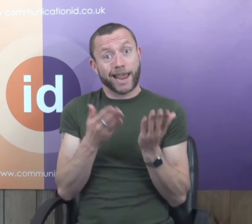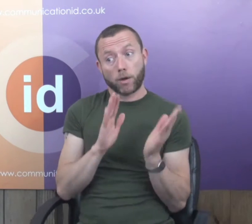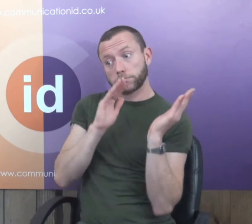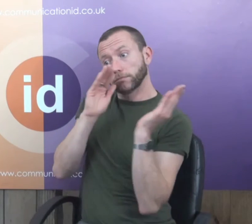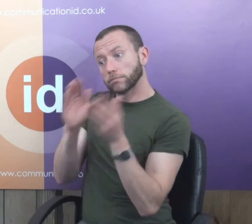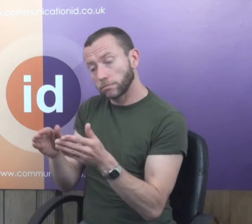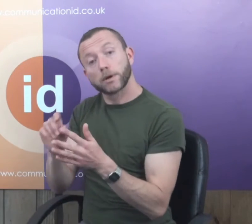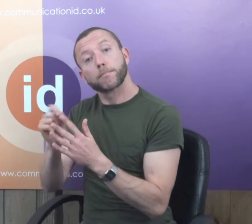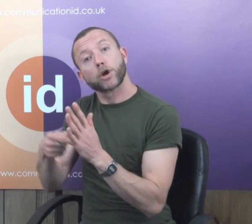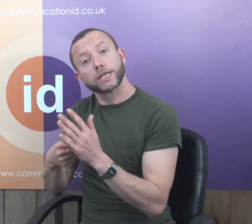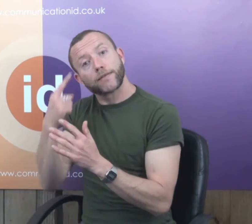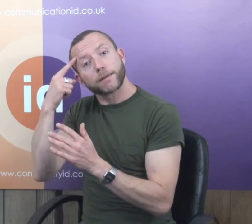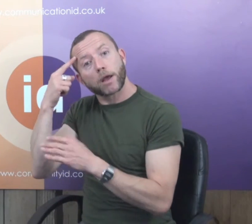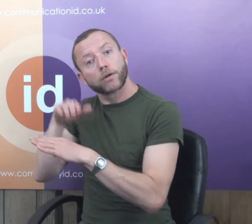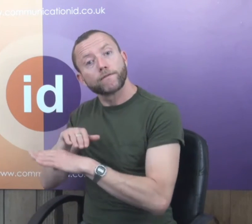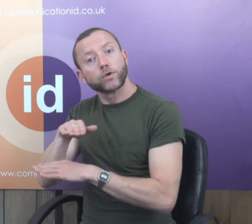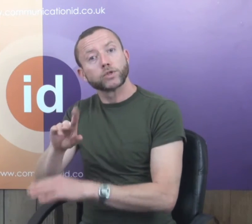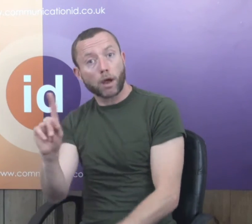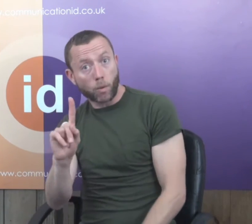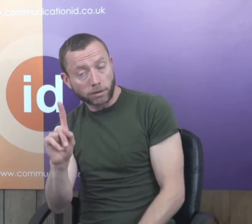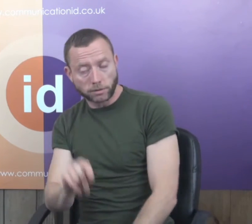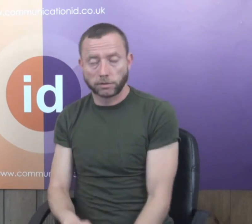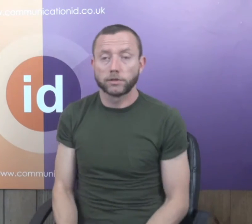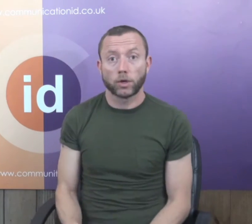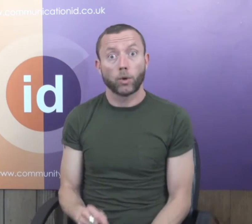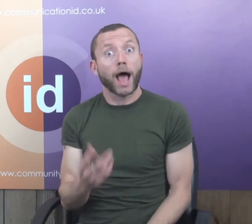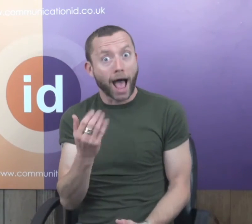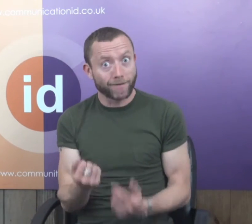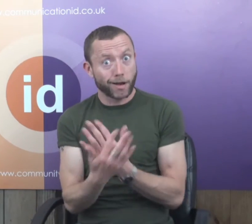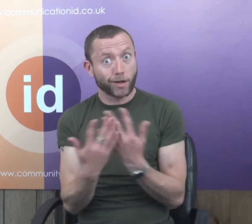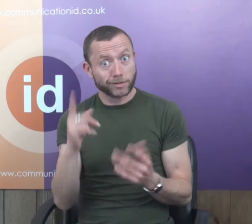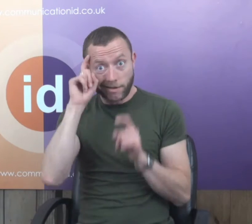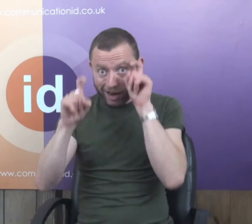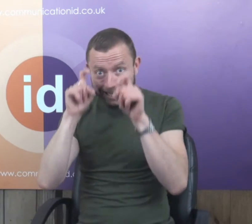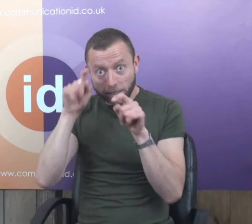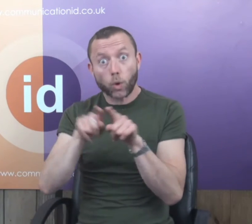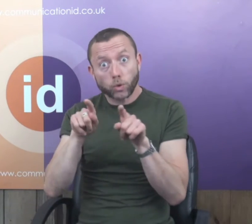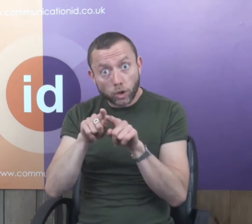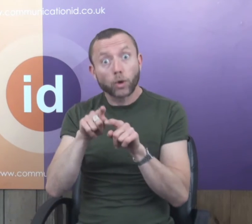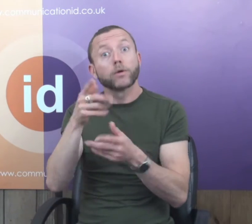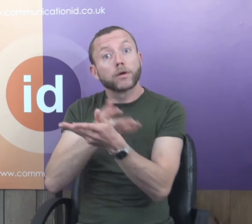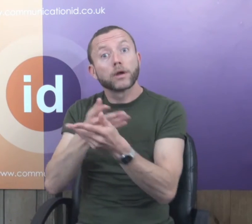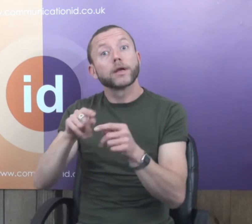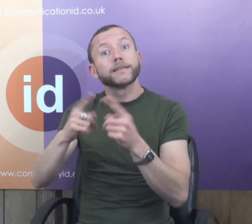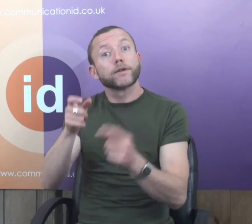run so smoothly and so well. And now it's time to think about future projects. I have lots of ideas.